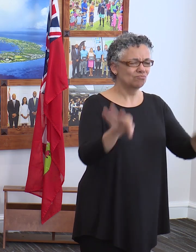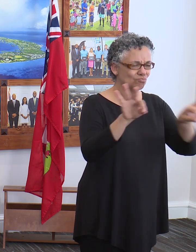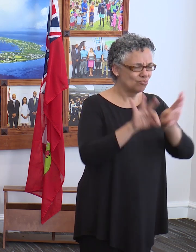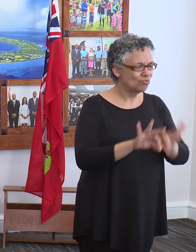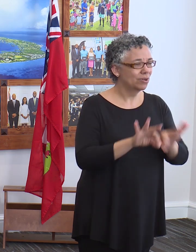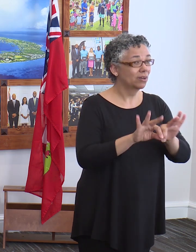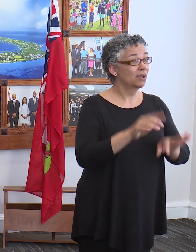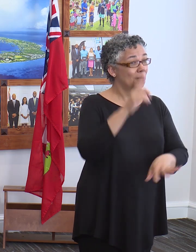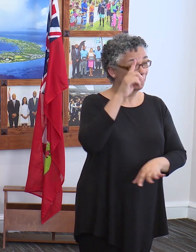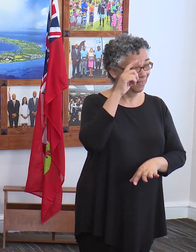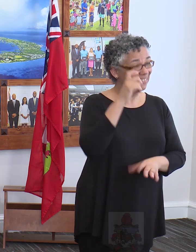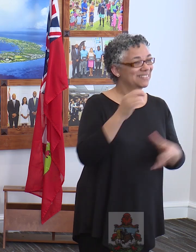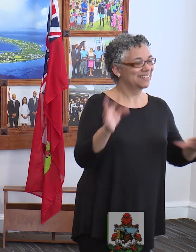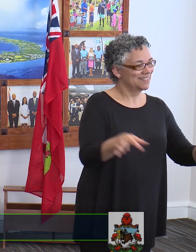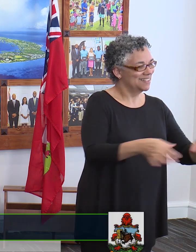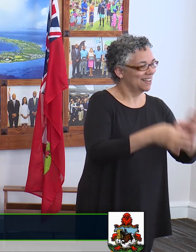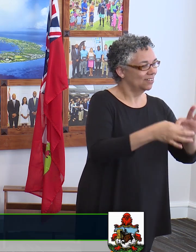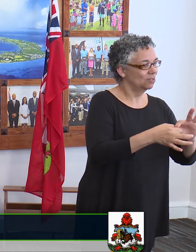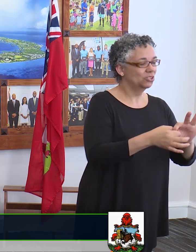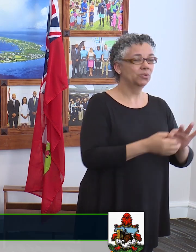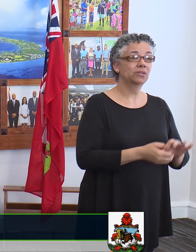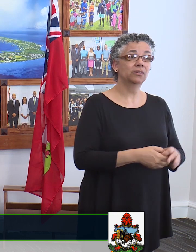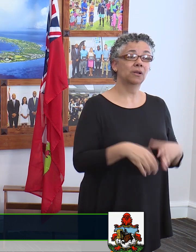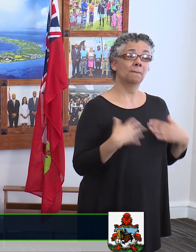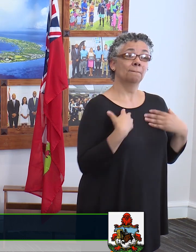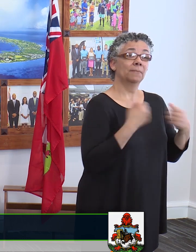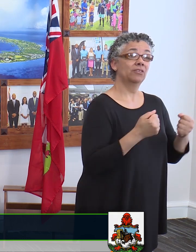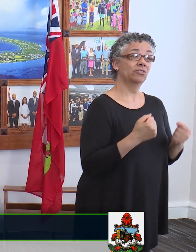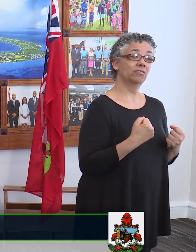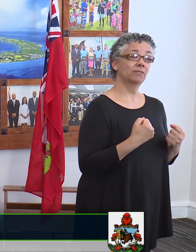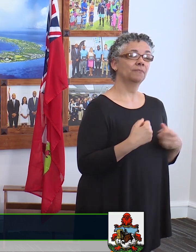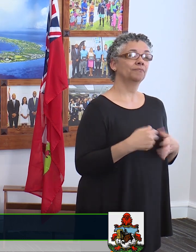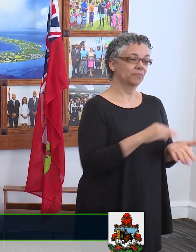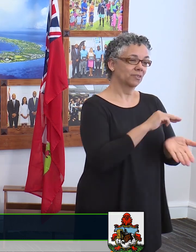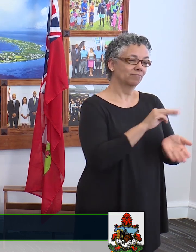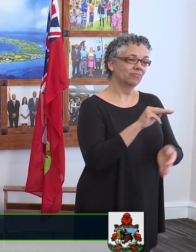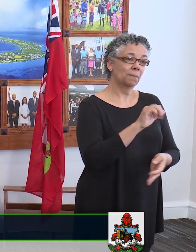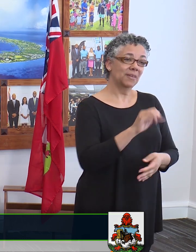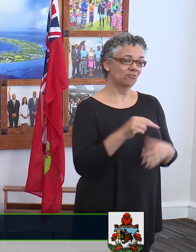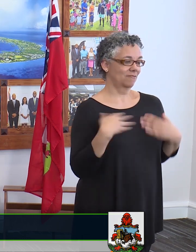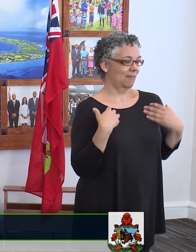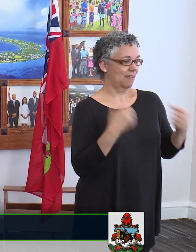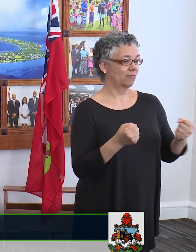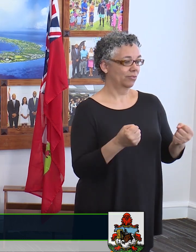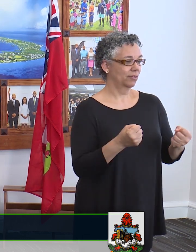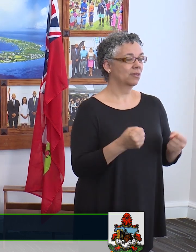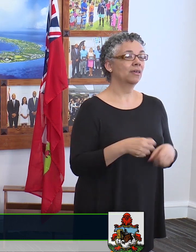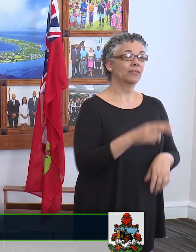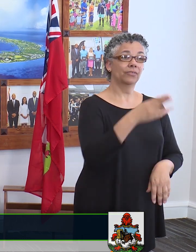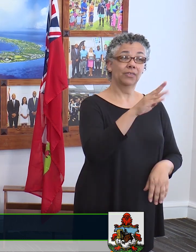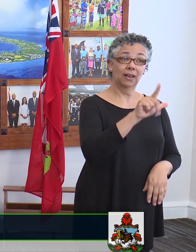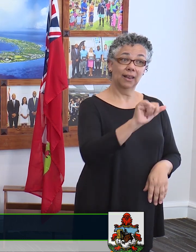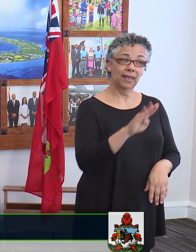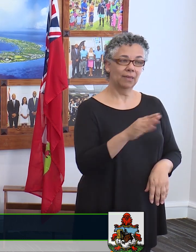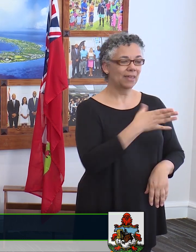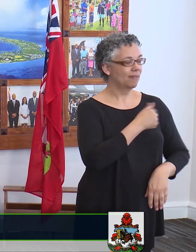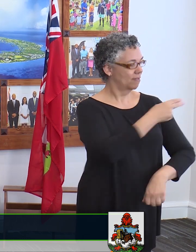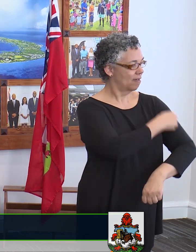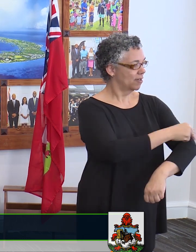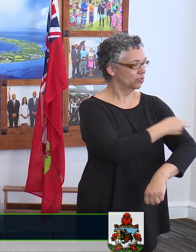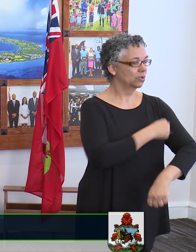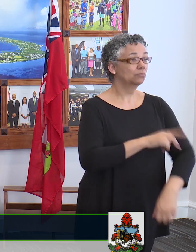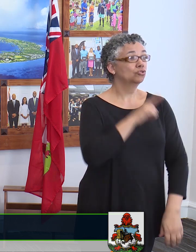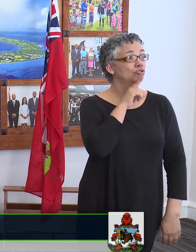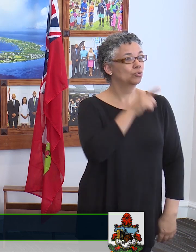is a partnership between the Ministry of Health, Helix Laboratories and the Ramuda Hospitals Board and I'm certain that this is